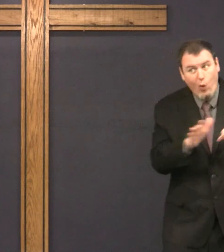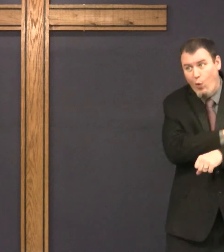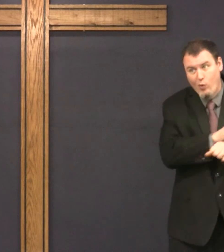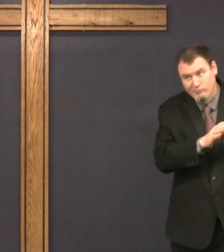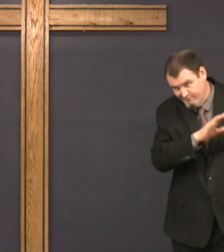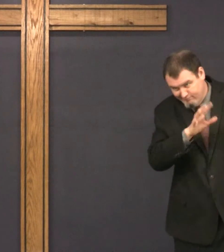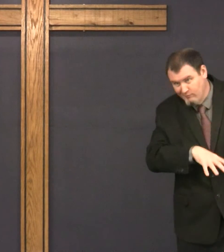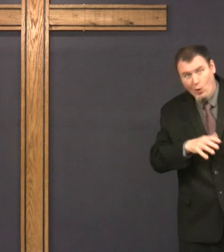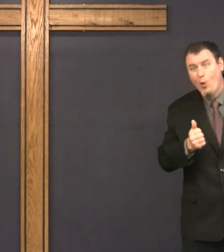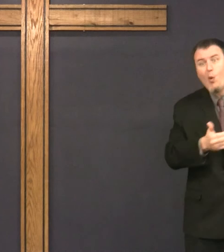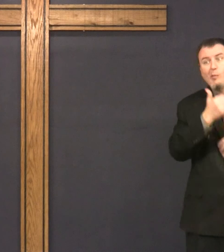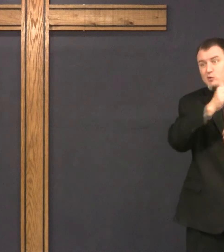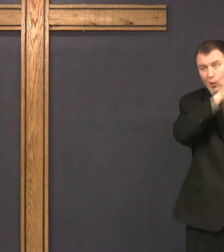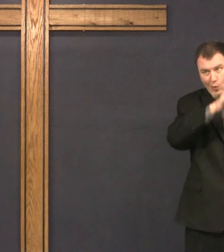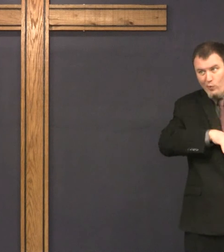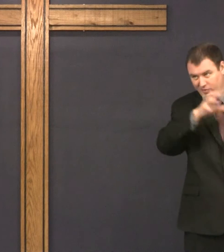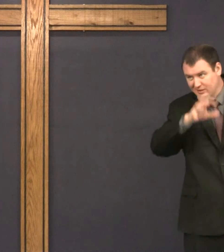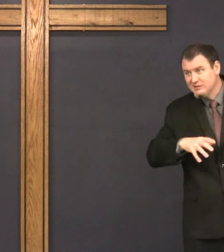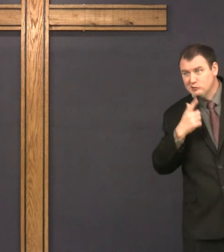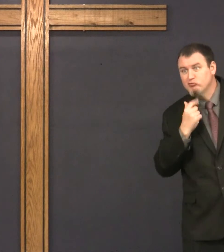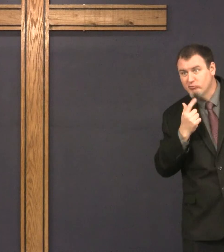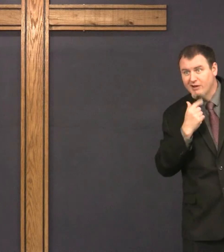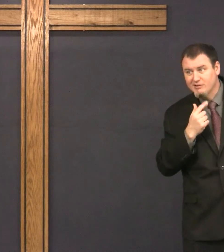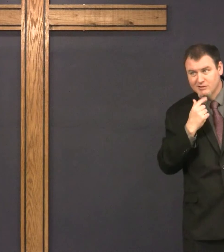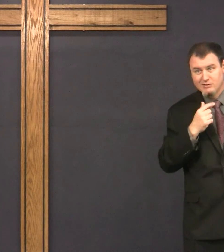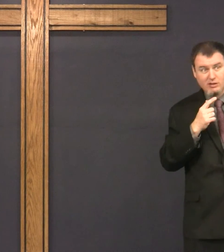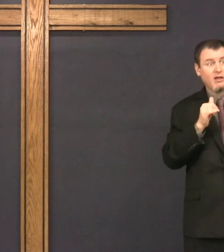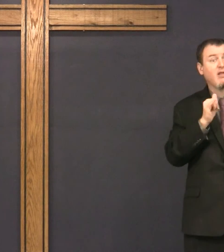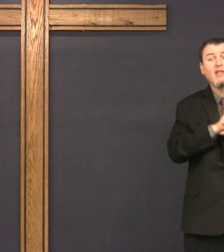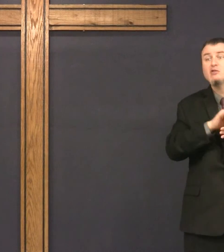Jesus said to his disciples and almost